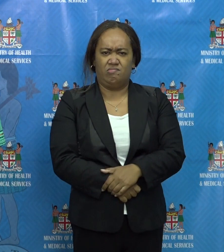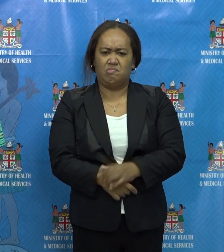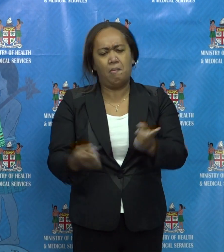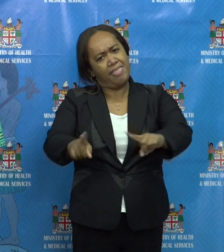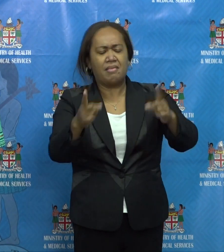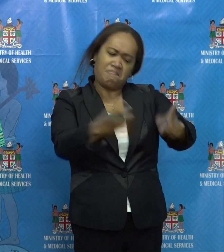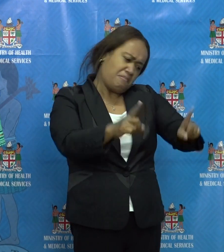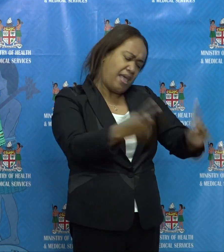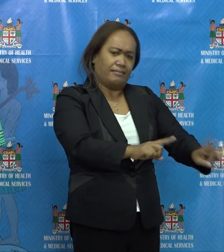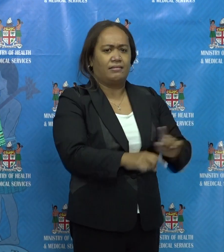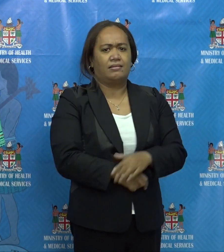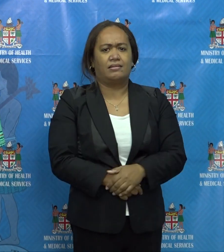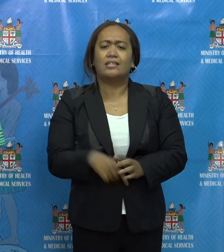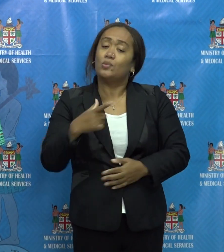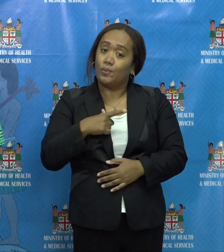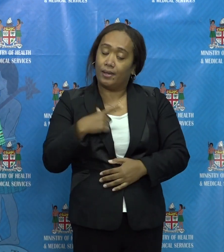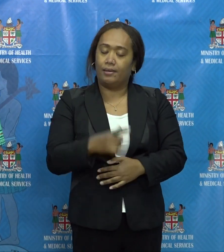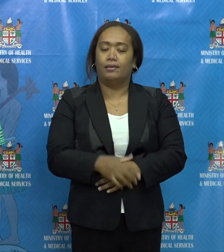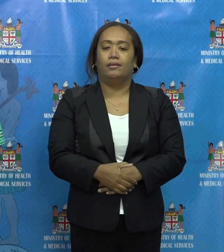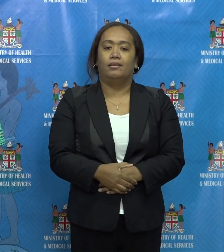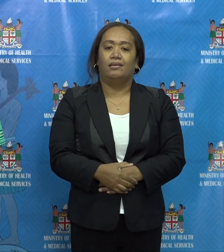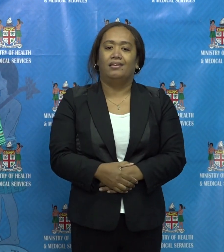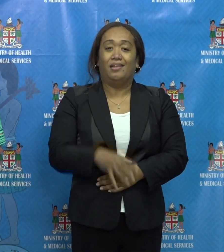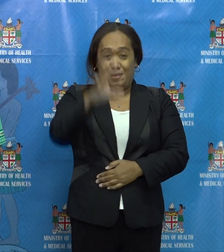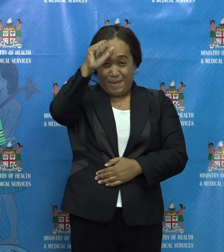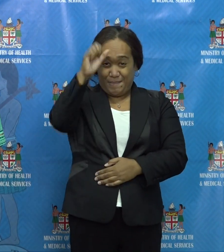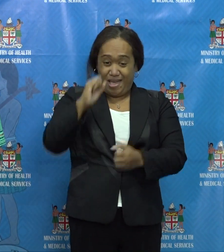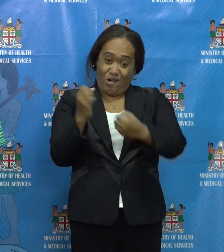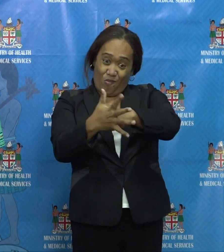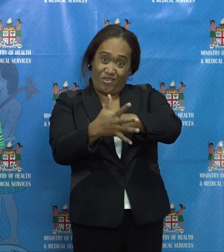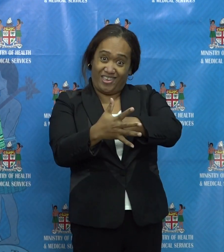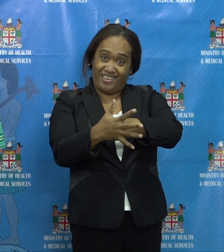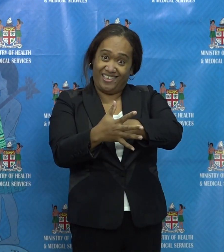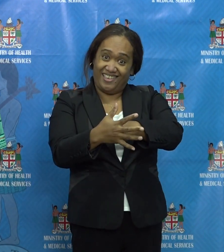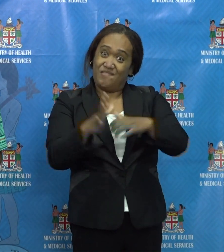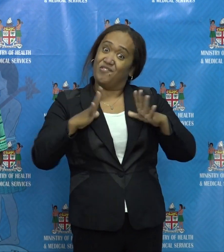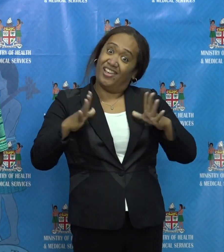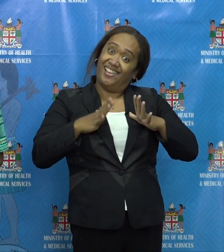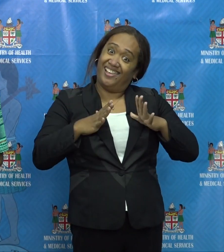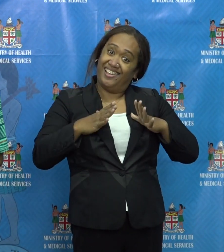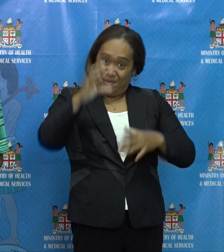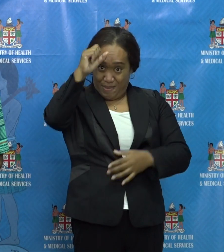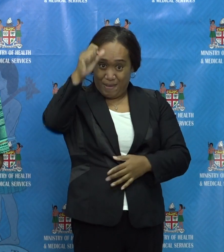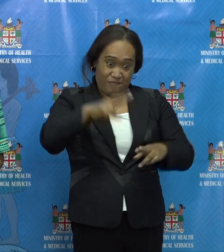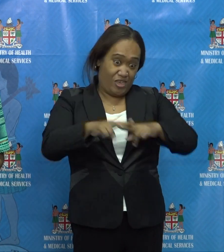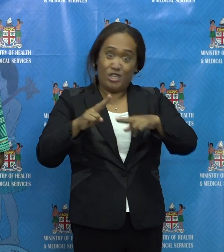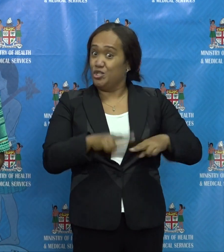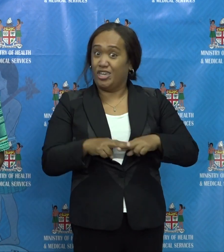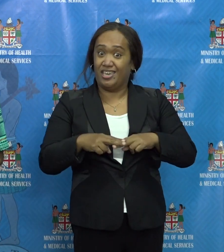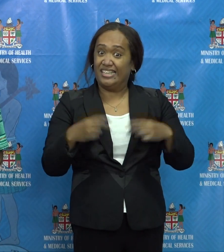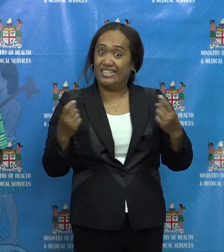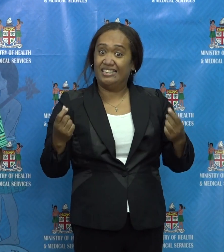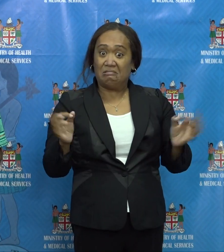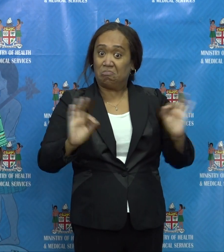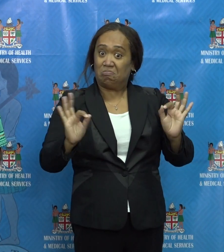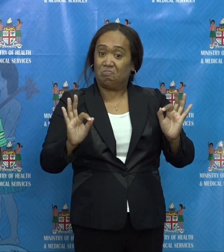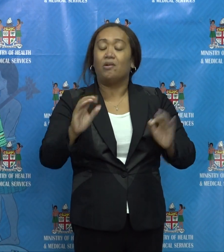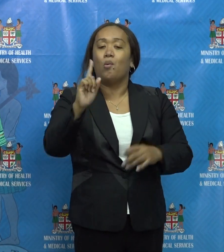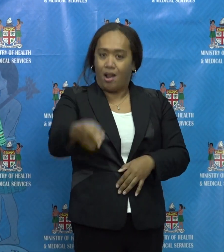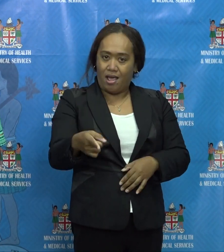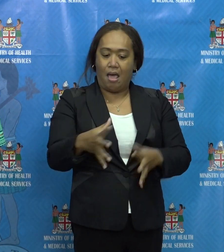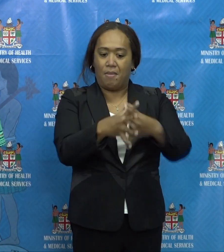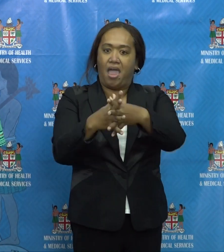ago, while we were still COVID-contained in Fiji, because some localities had loosened the restrictions too early.